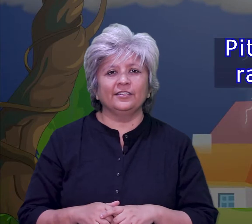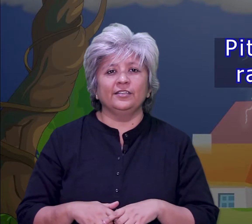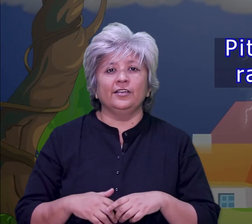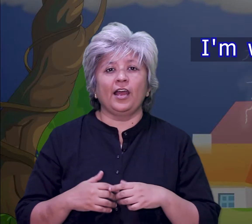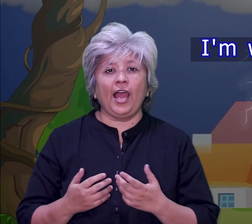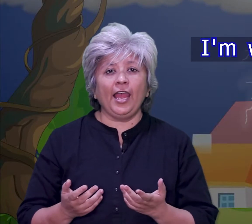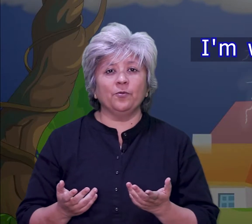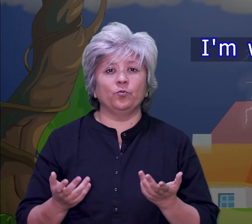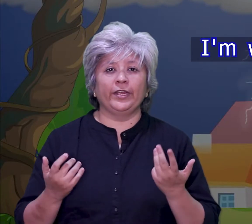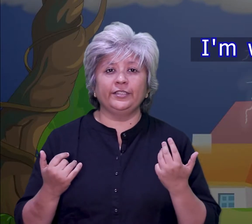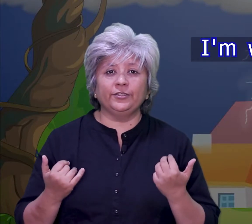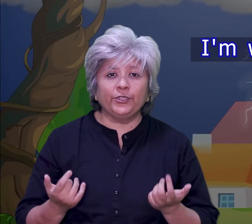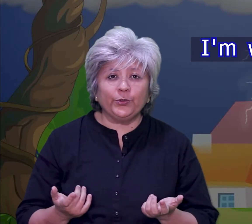I am wet through.